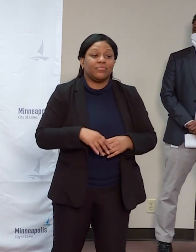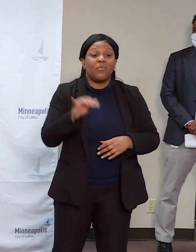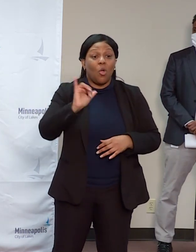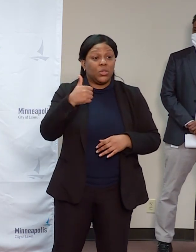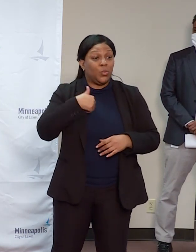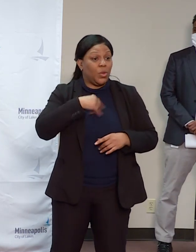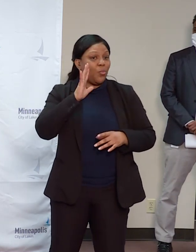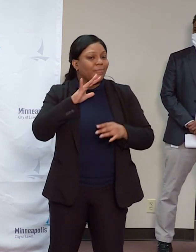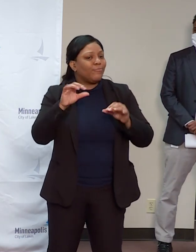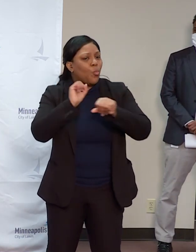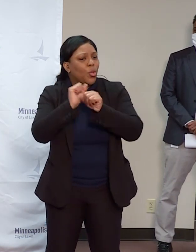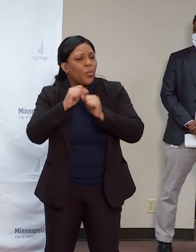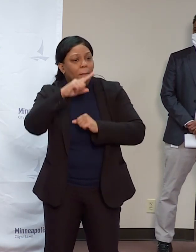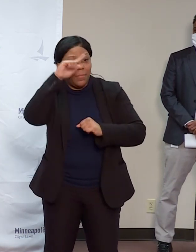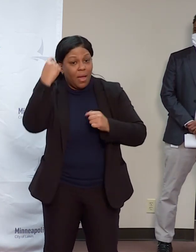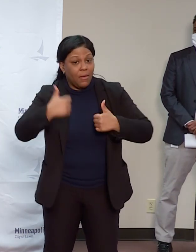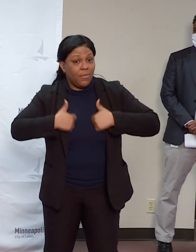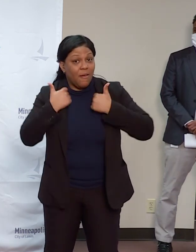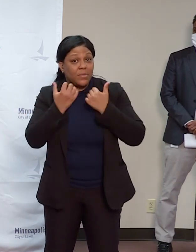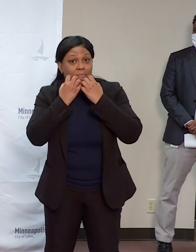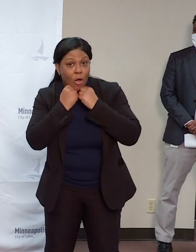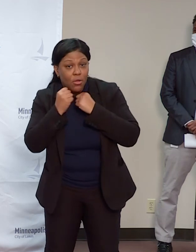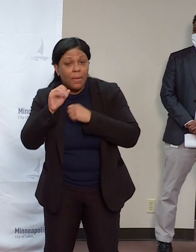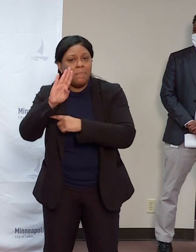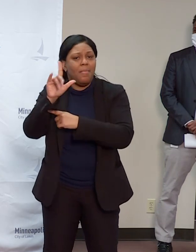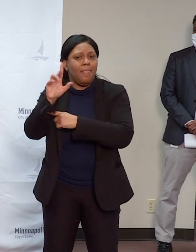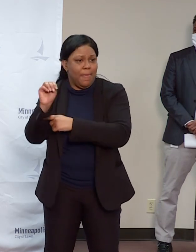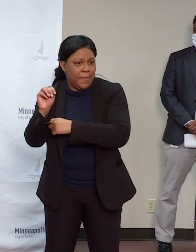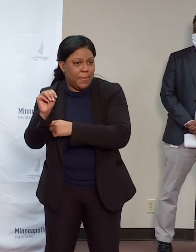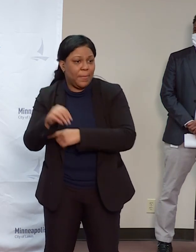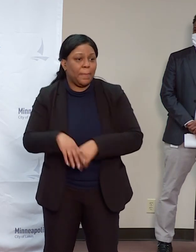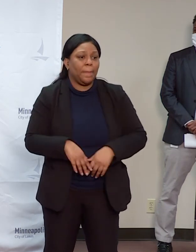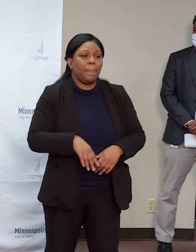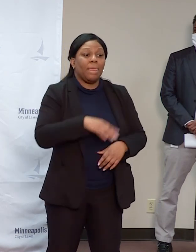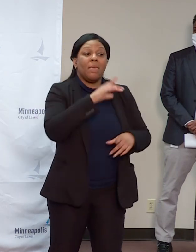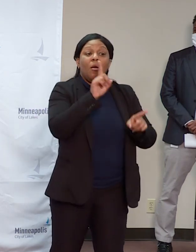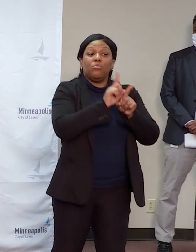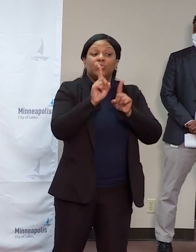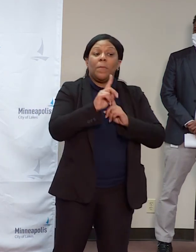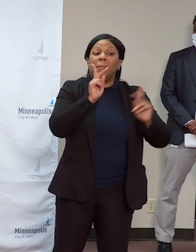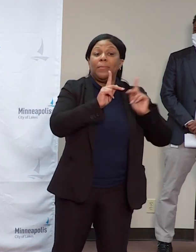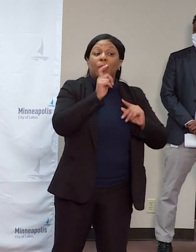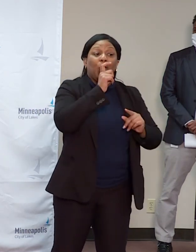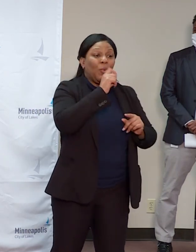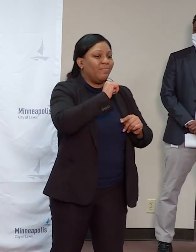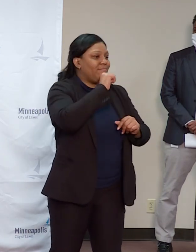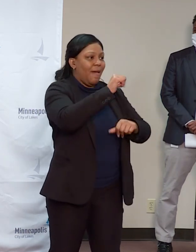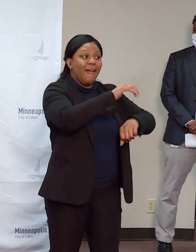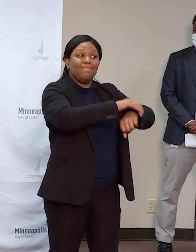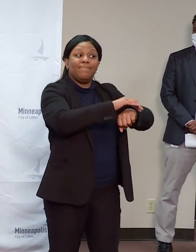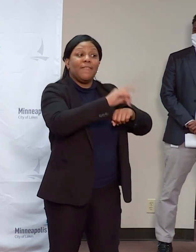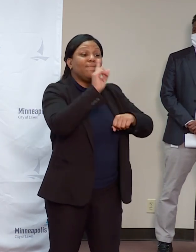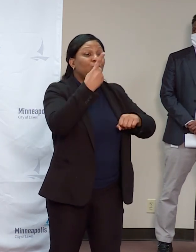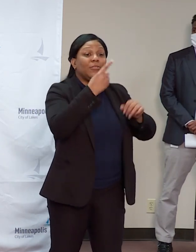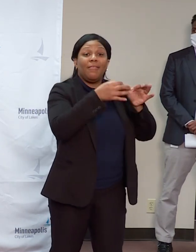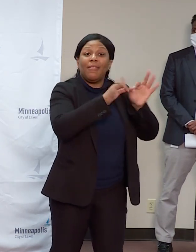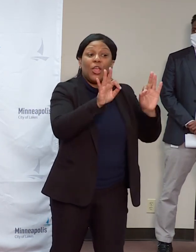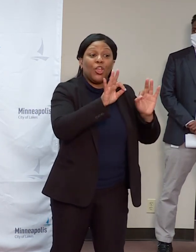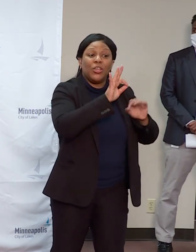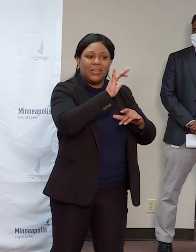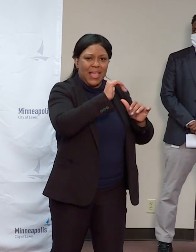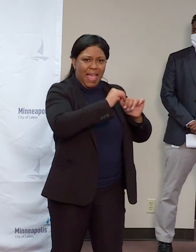outlets that are able to reach residents who don't normally rely on mainstream media or city channels for their news.